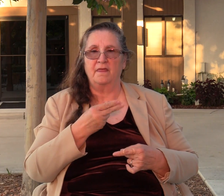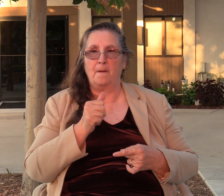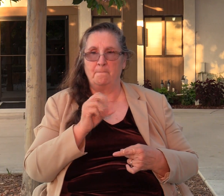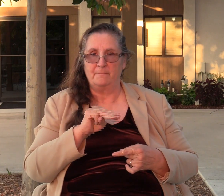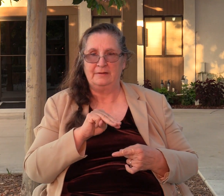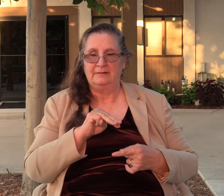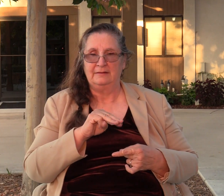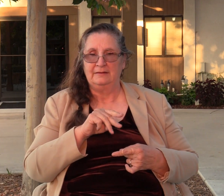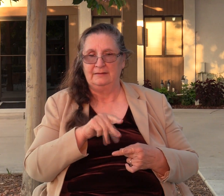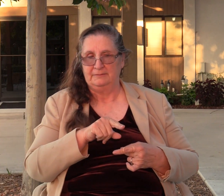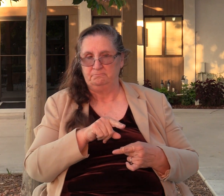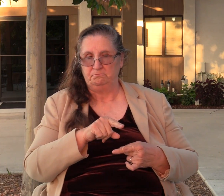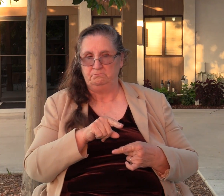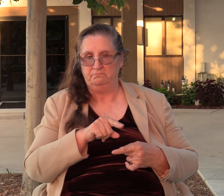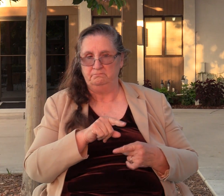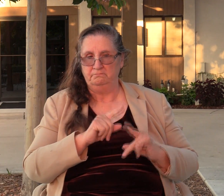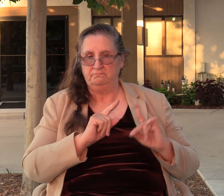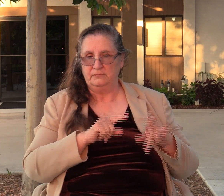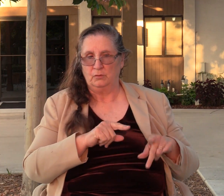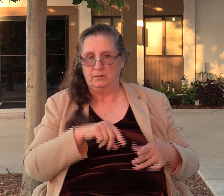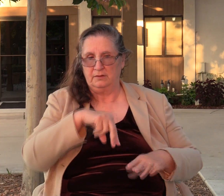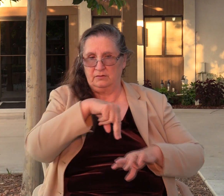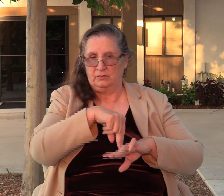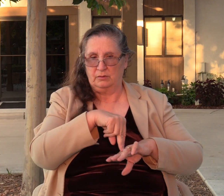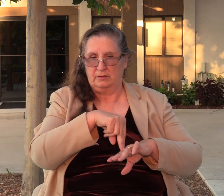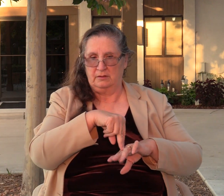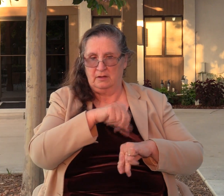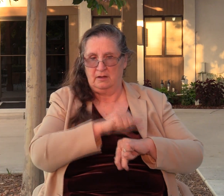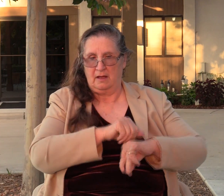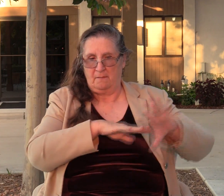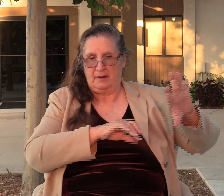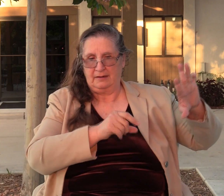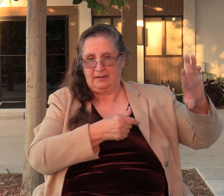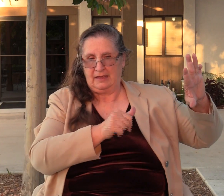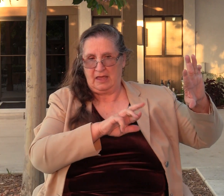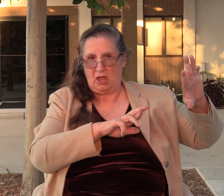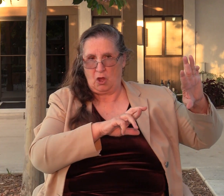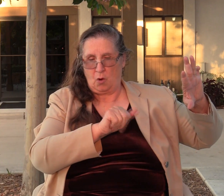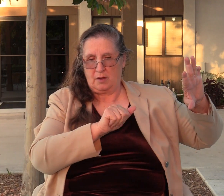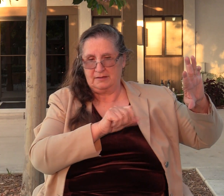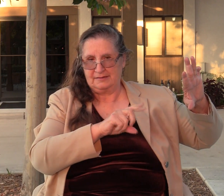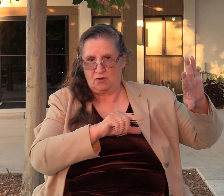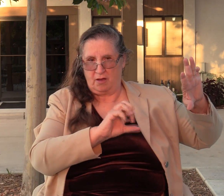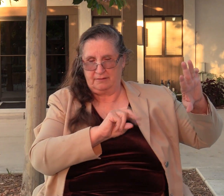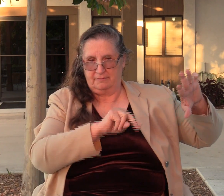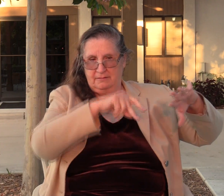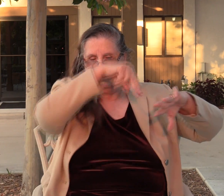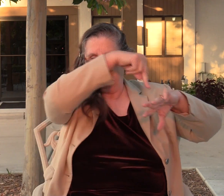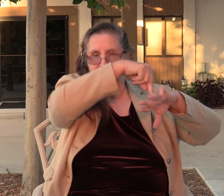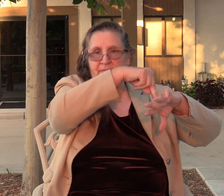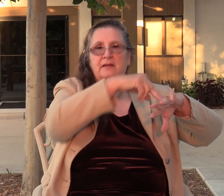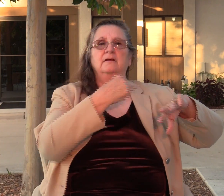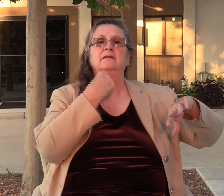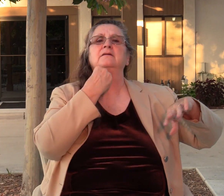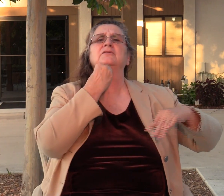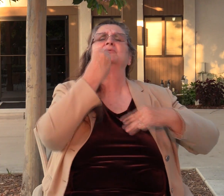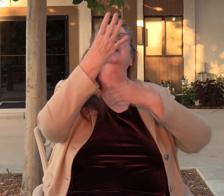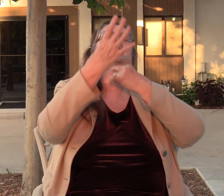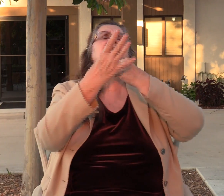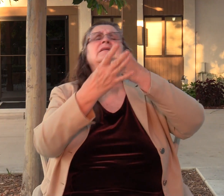he went and stood on top of Mount Gerizim and lifted his voice and he cried out. And